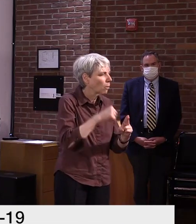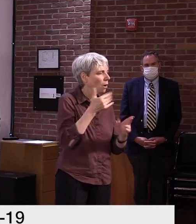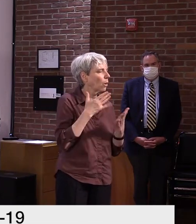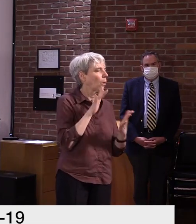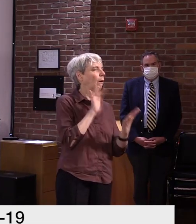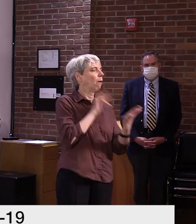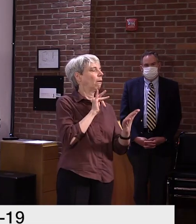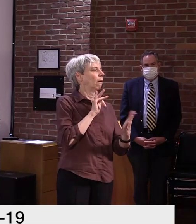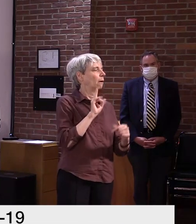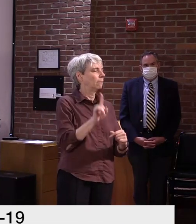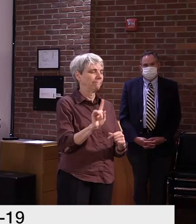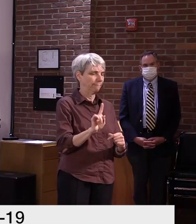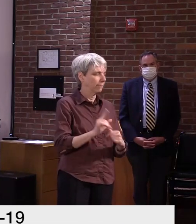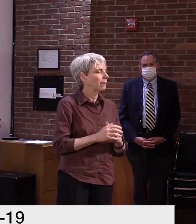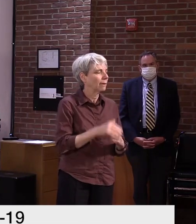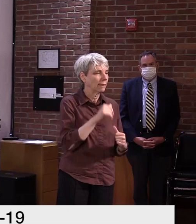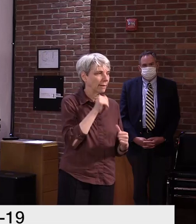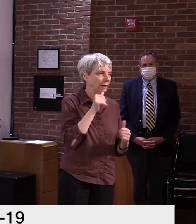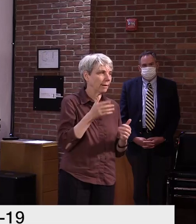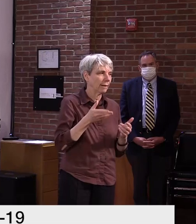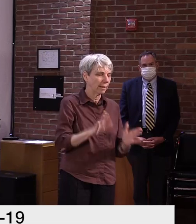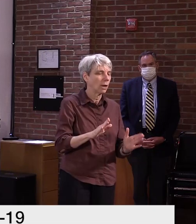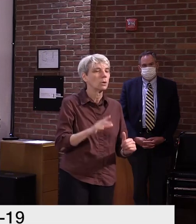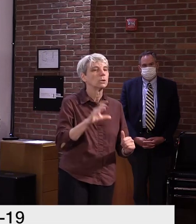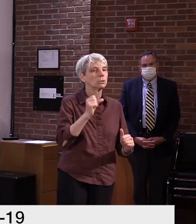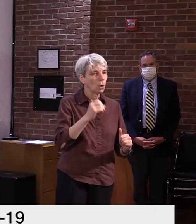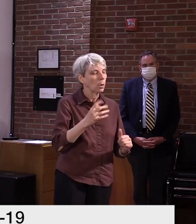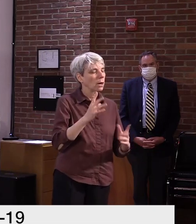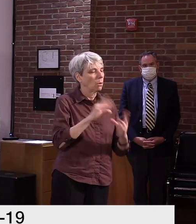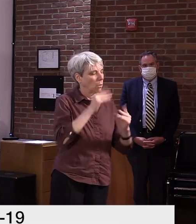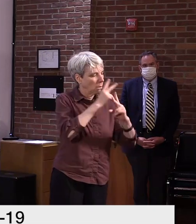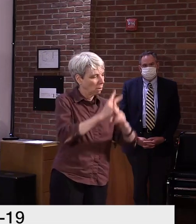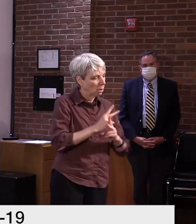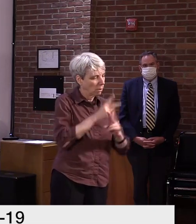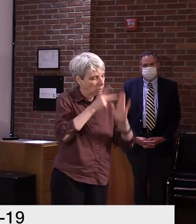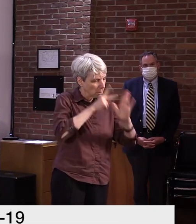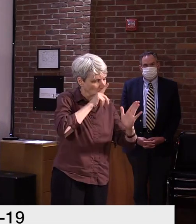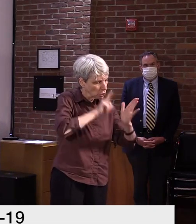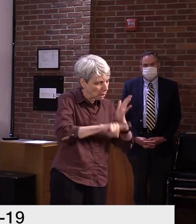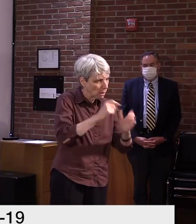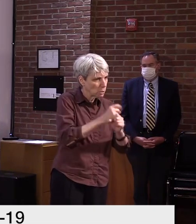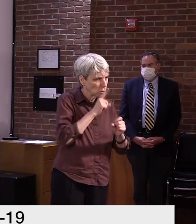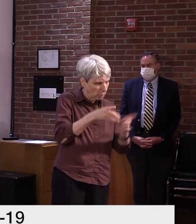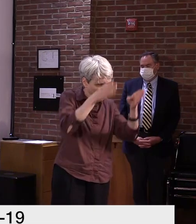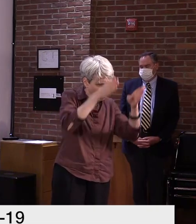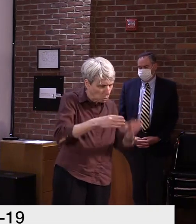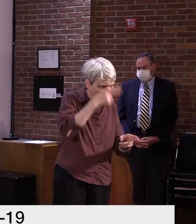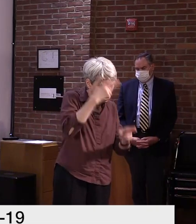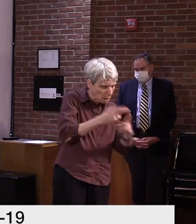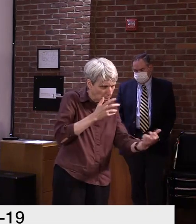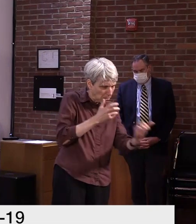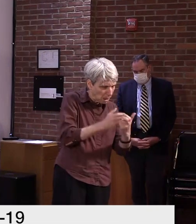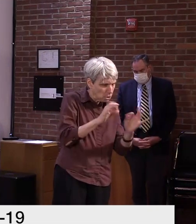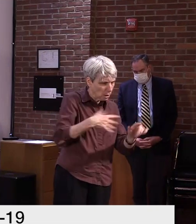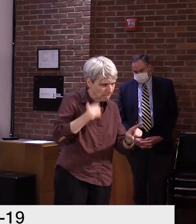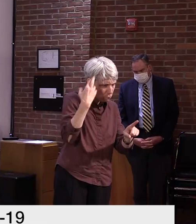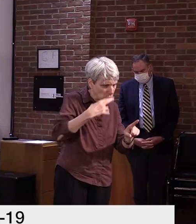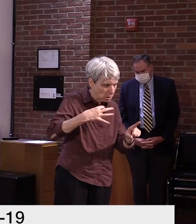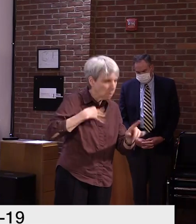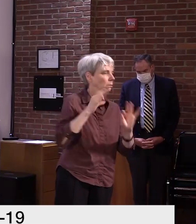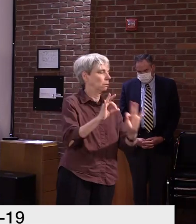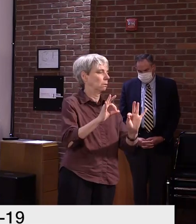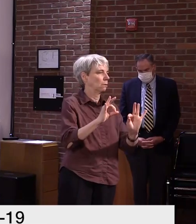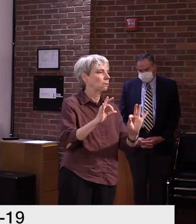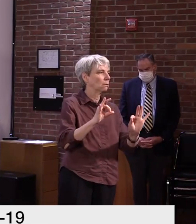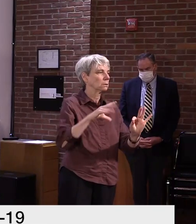efforts to protect the system and protect claimants. Do you have a percentage of what the number of project